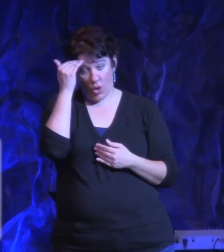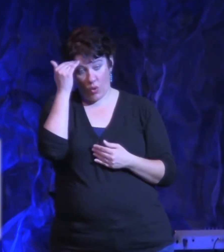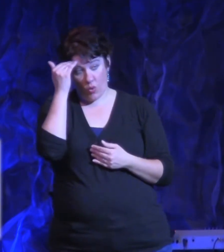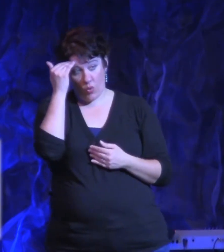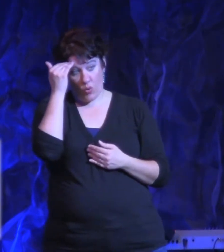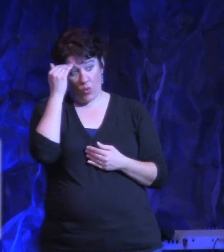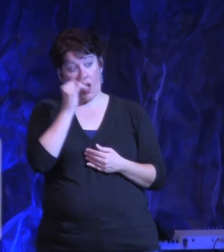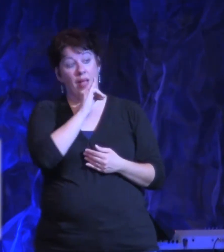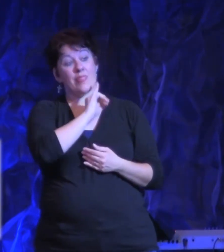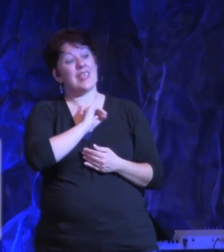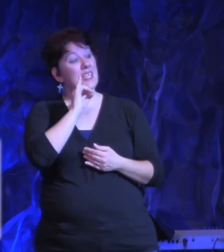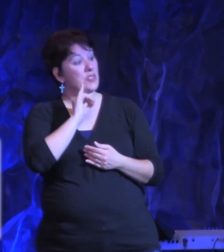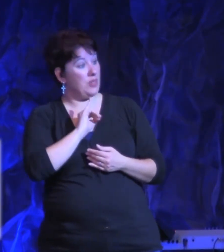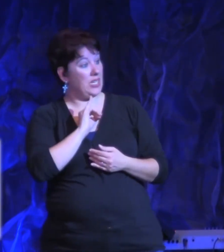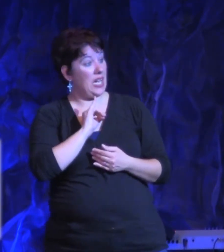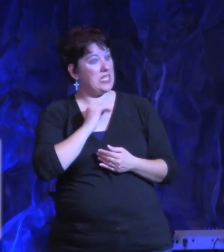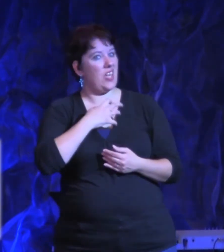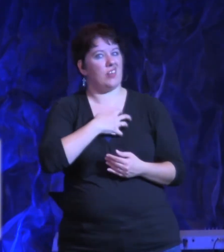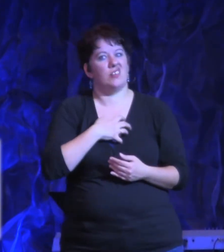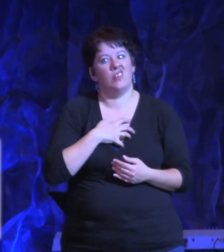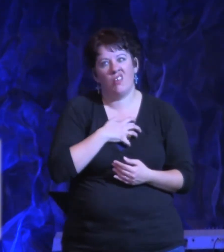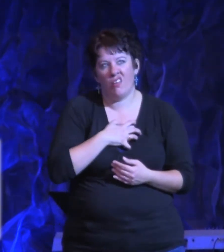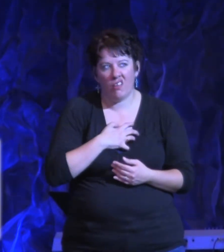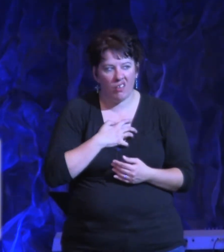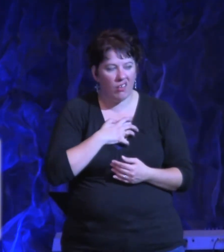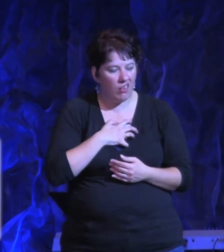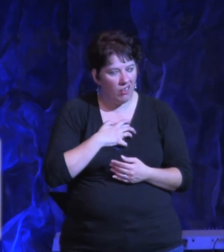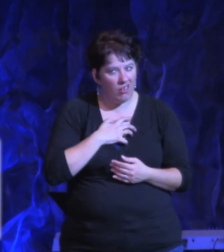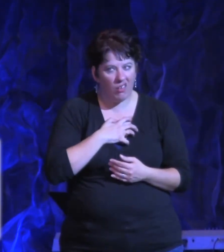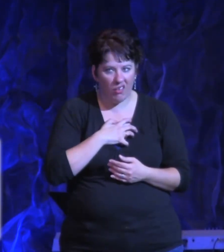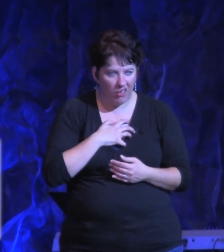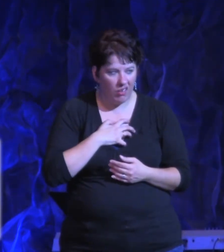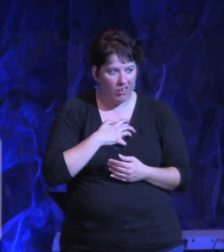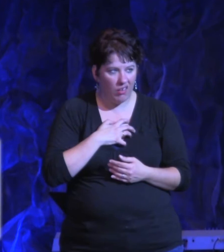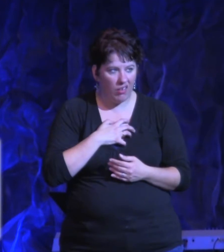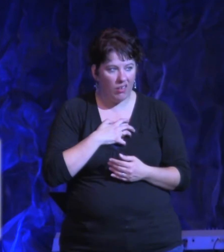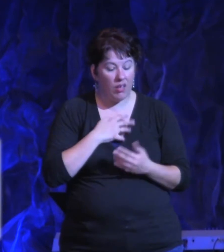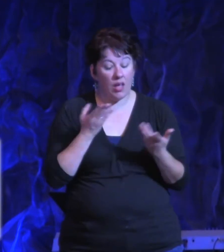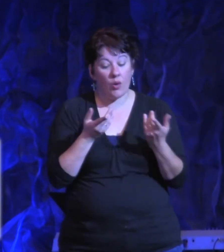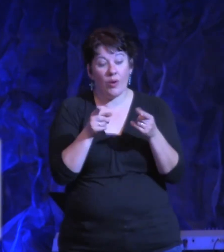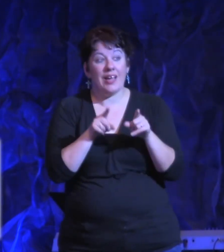and they experienced snakes because they had a bad grumbling spirit.